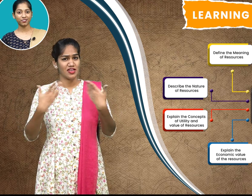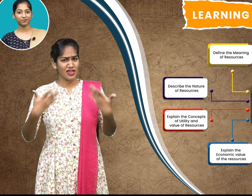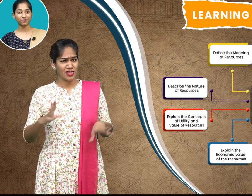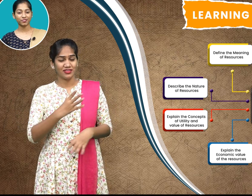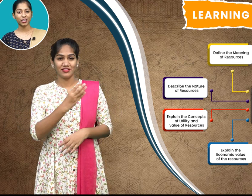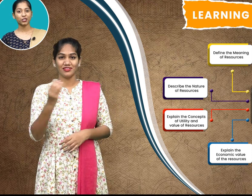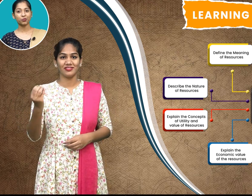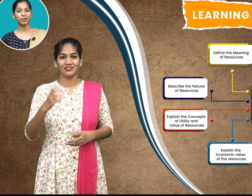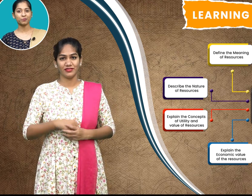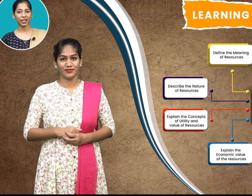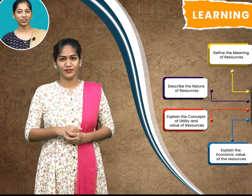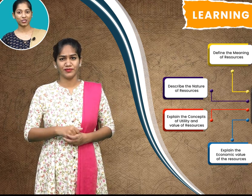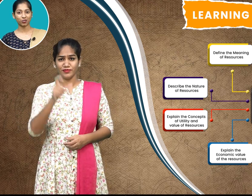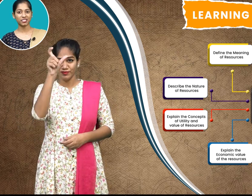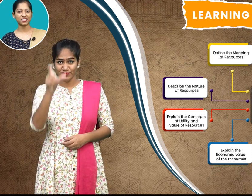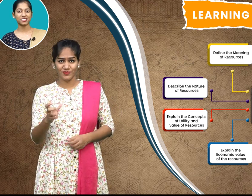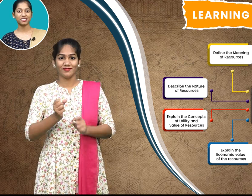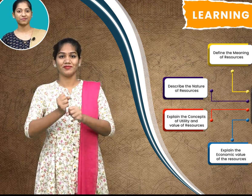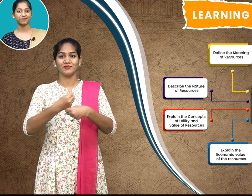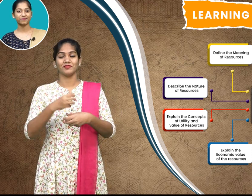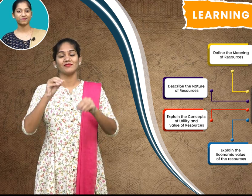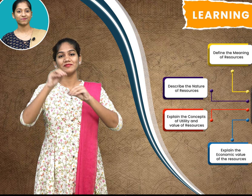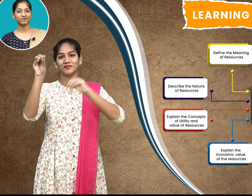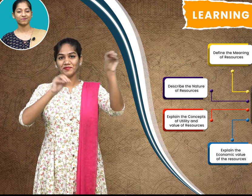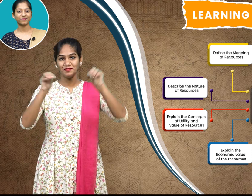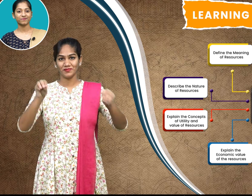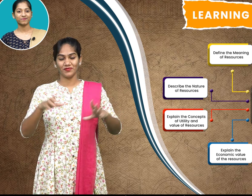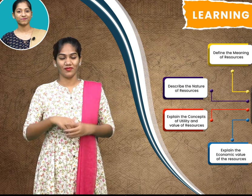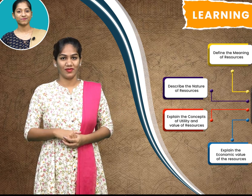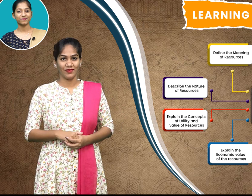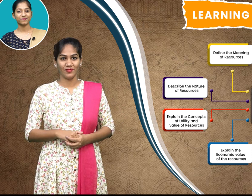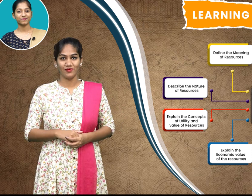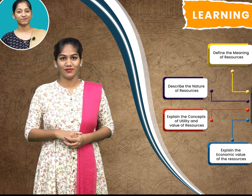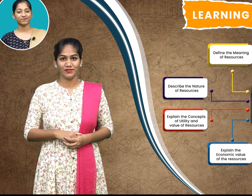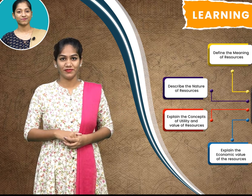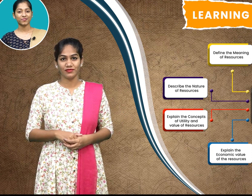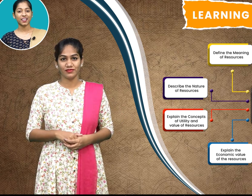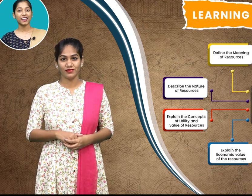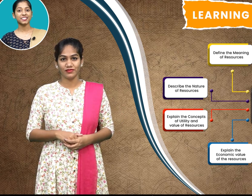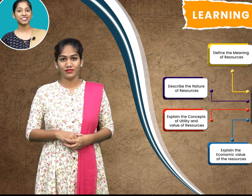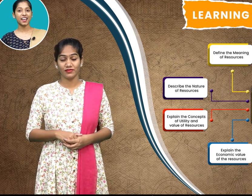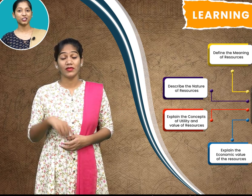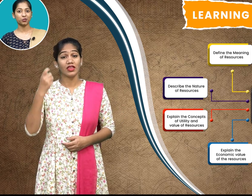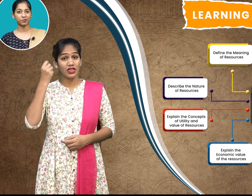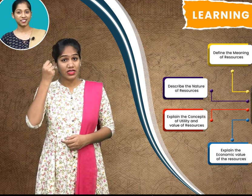human made resources understand humans